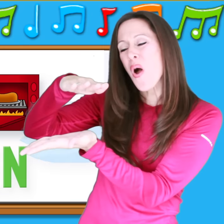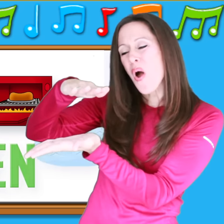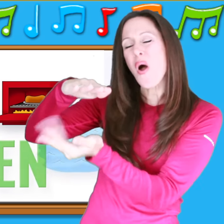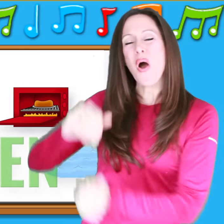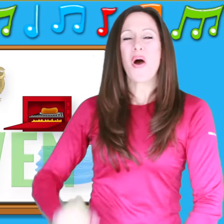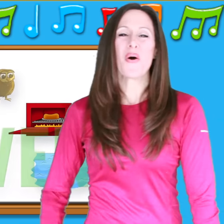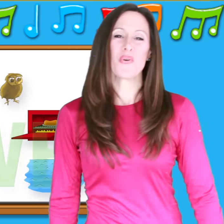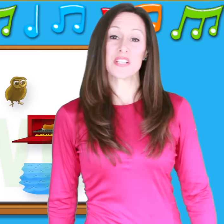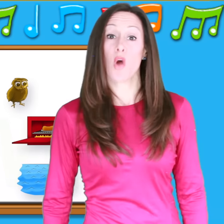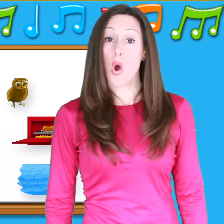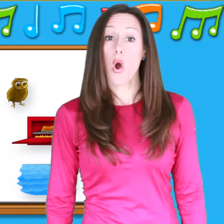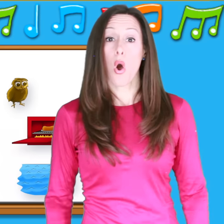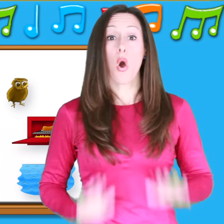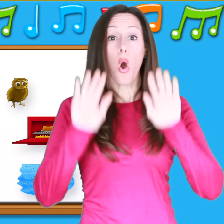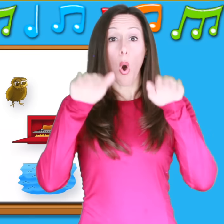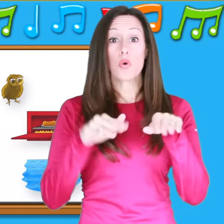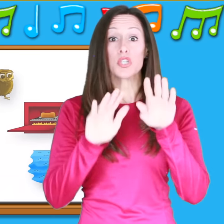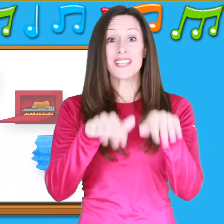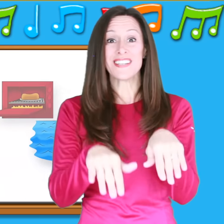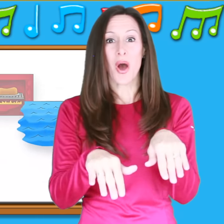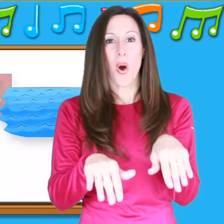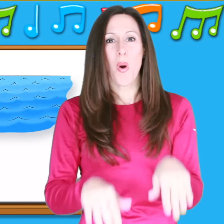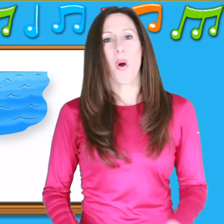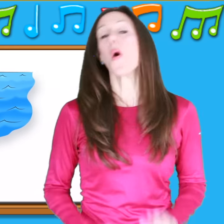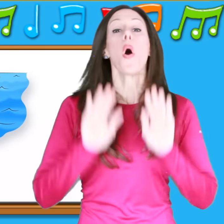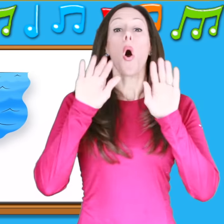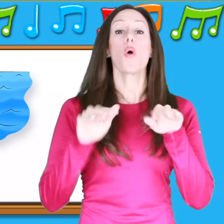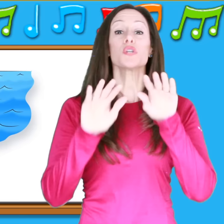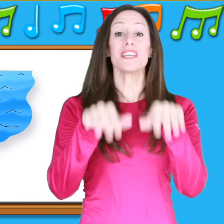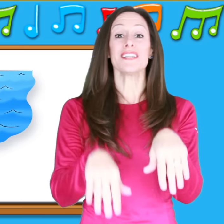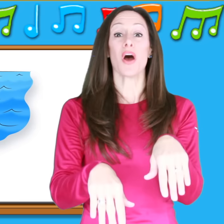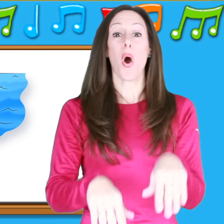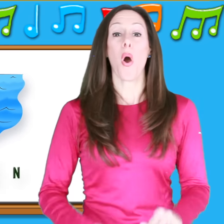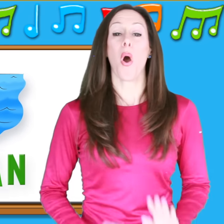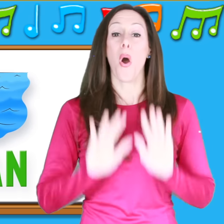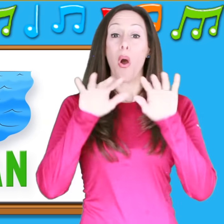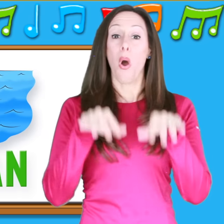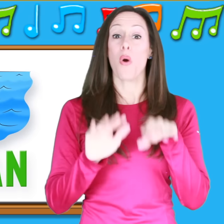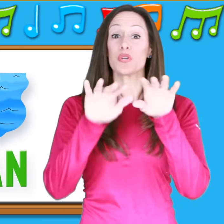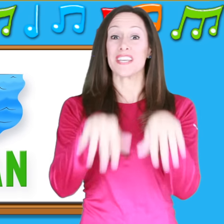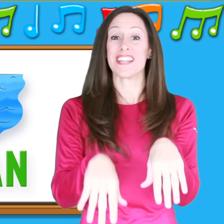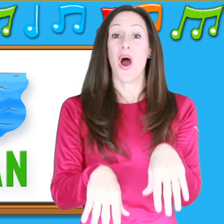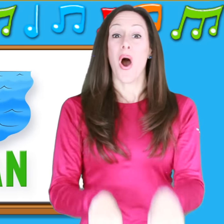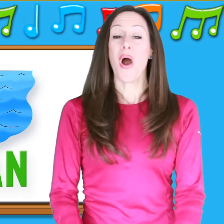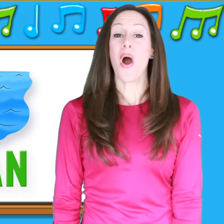is for o-o-o-o-cean O-O-ocean, O-O-ocean O